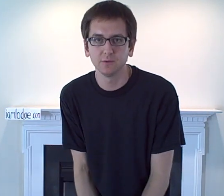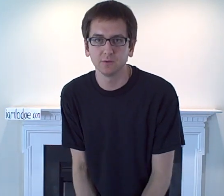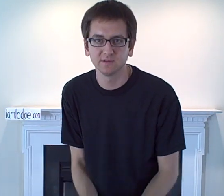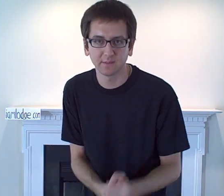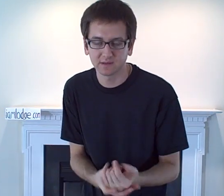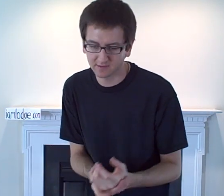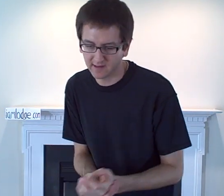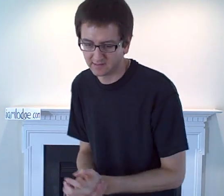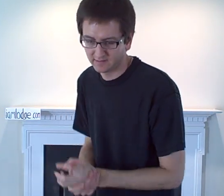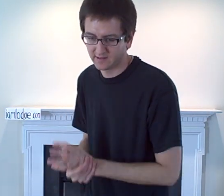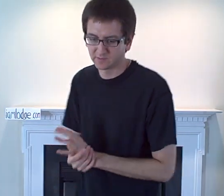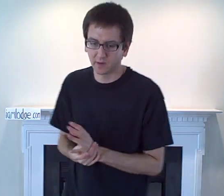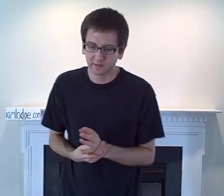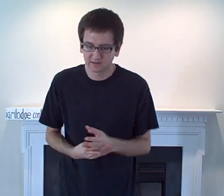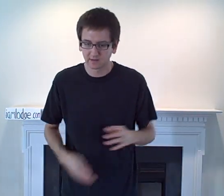demonstrate this part of the song.